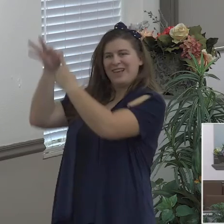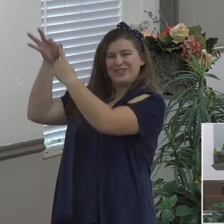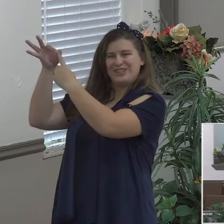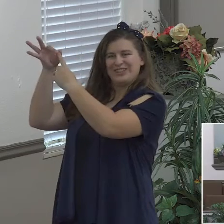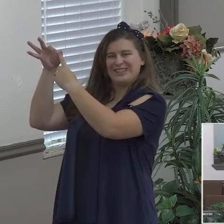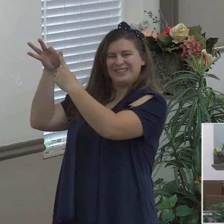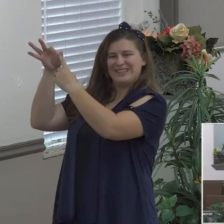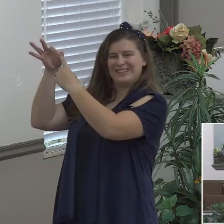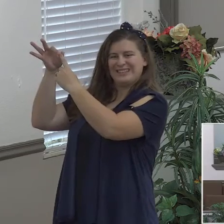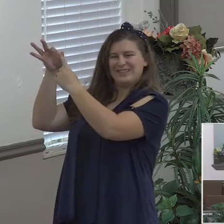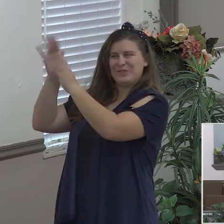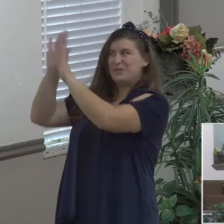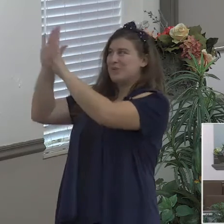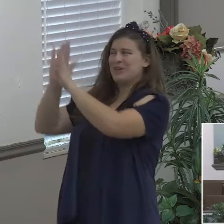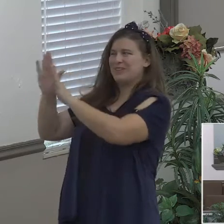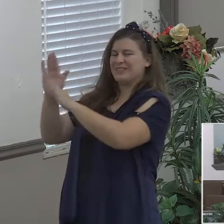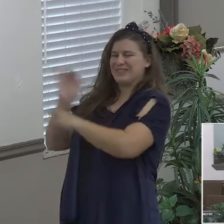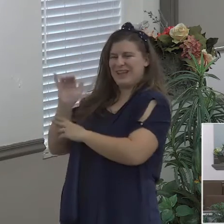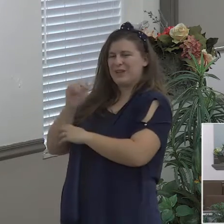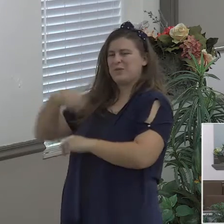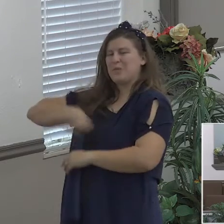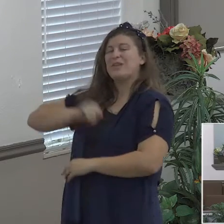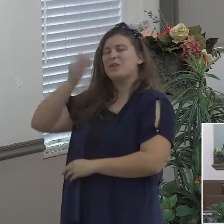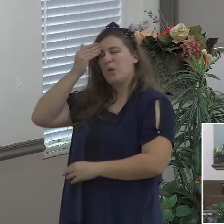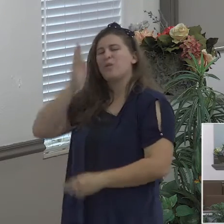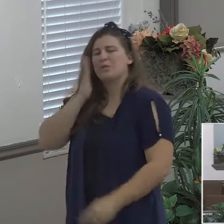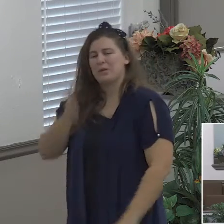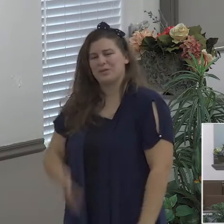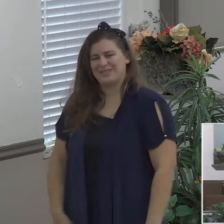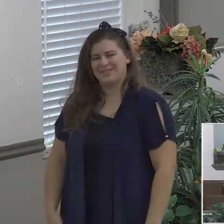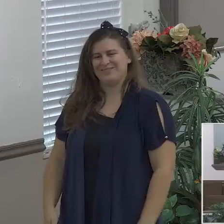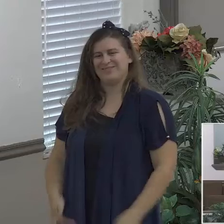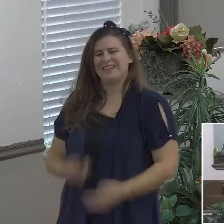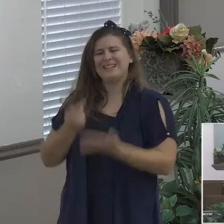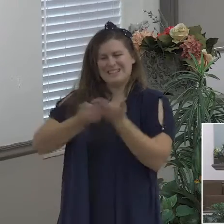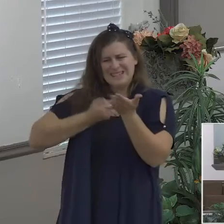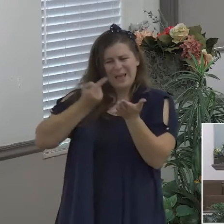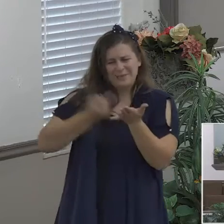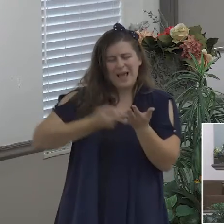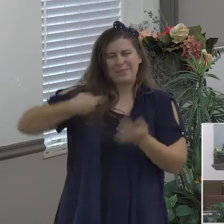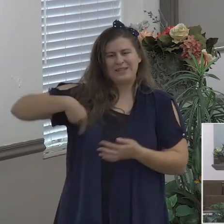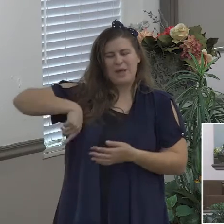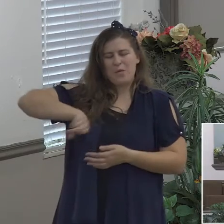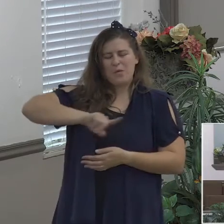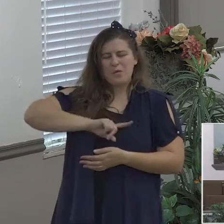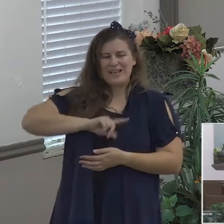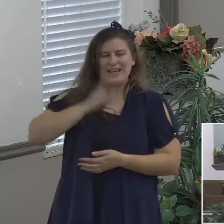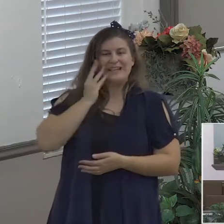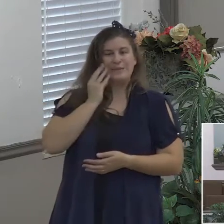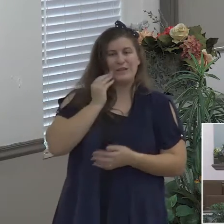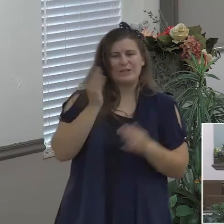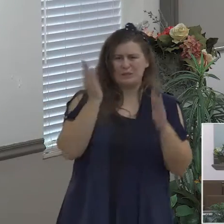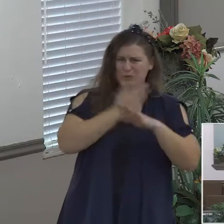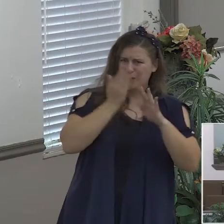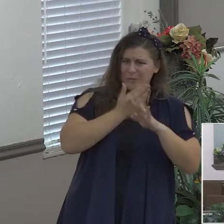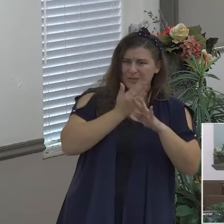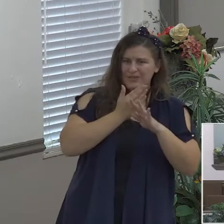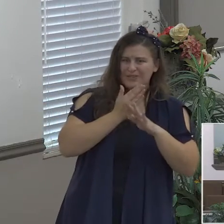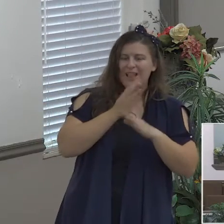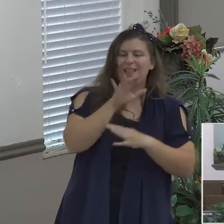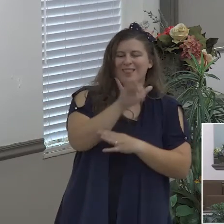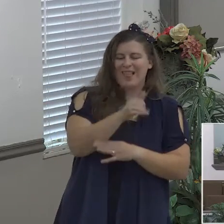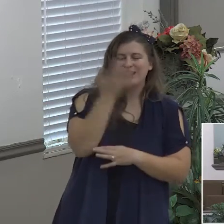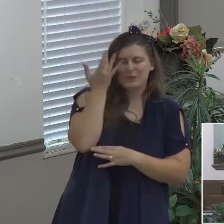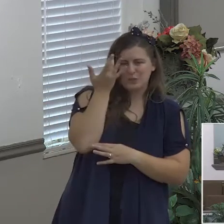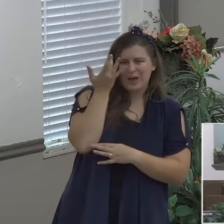sometimes it's because we're going through the circumstances that you and I make statements like this